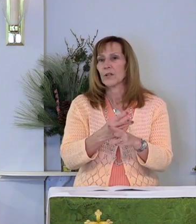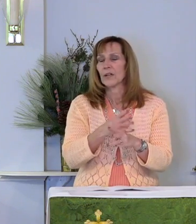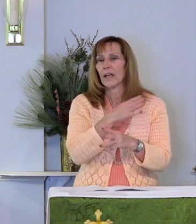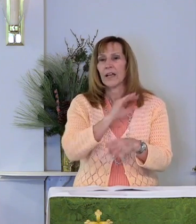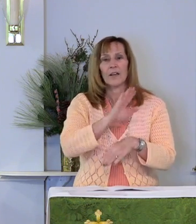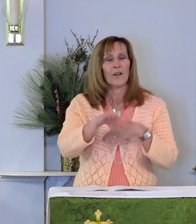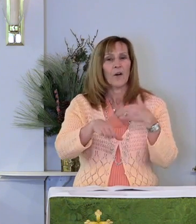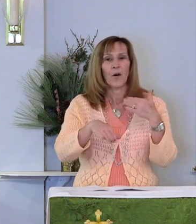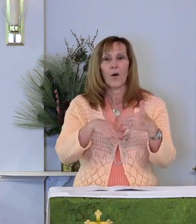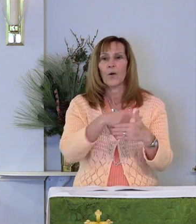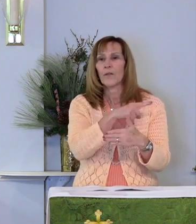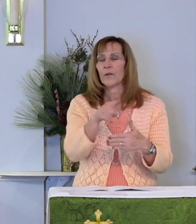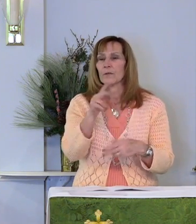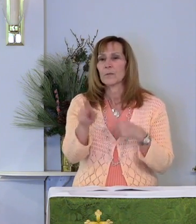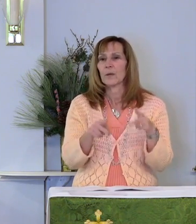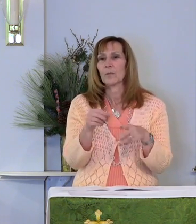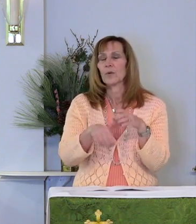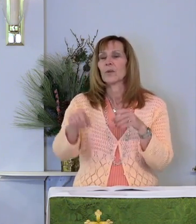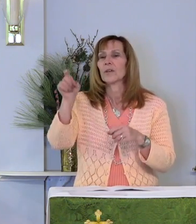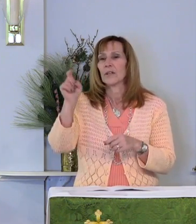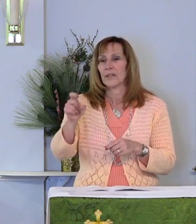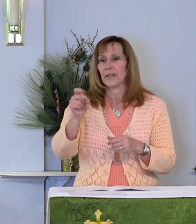and all those in need.